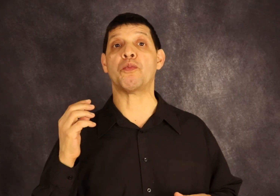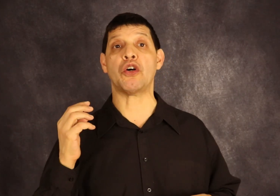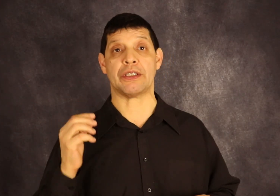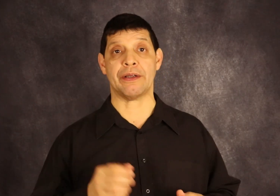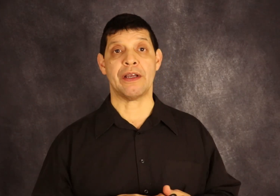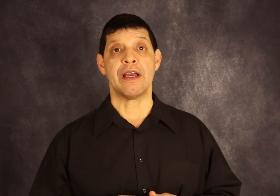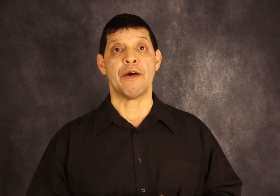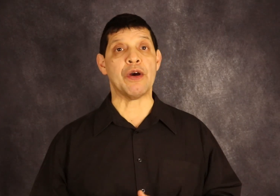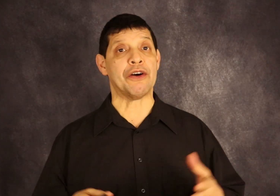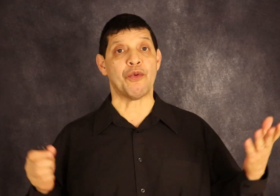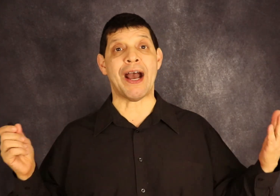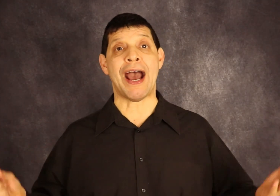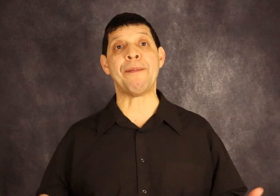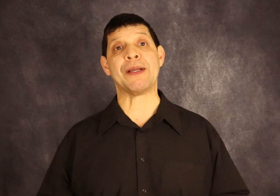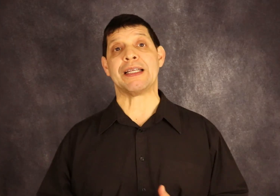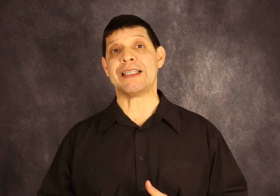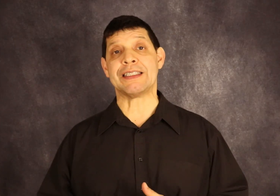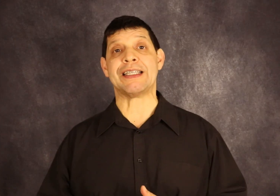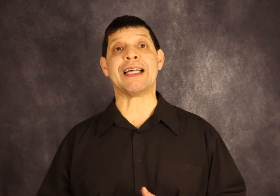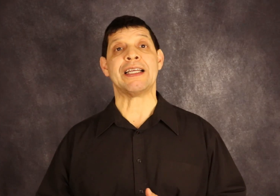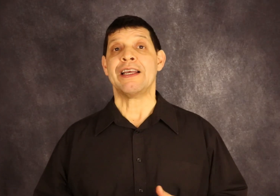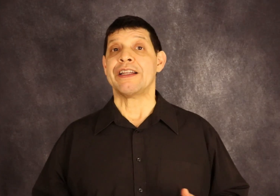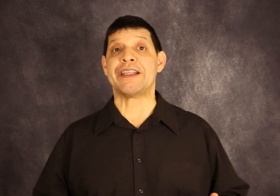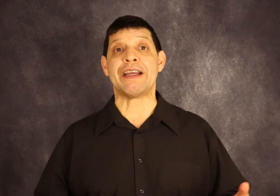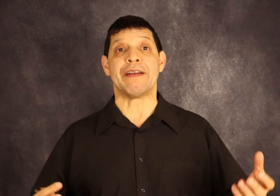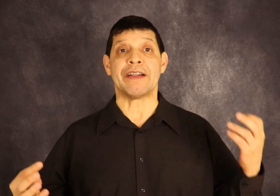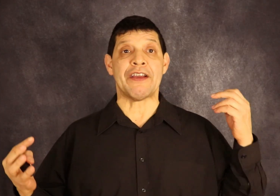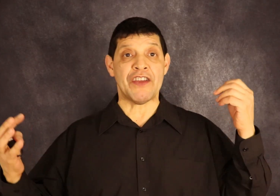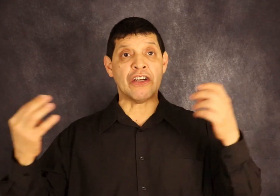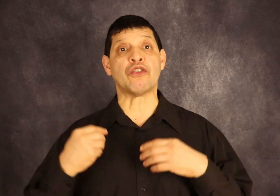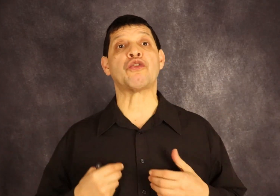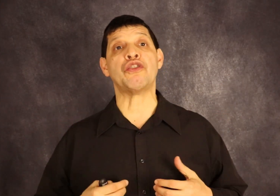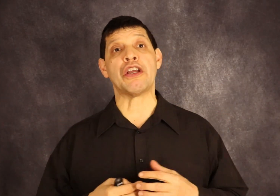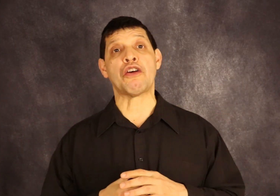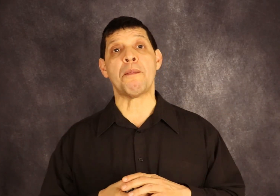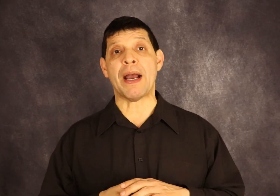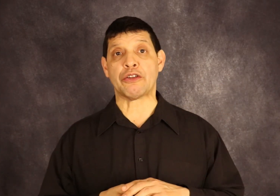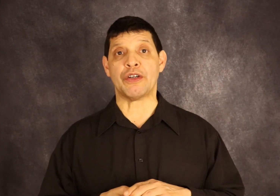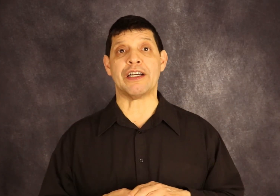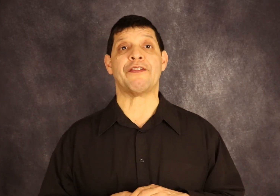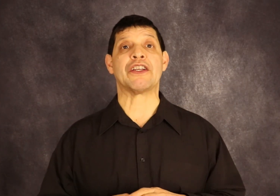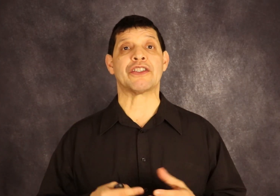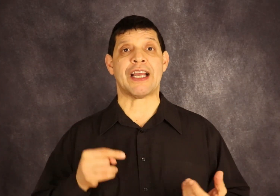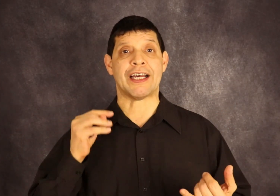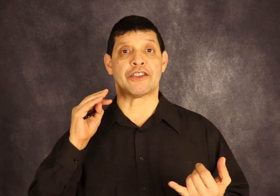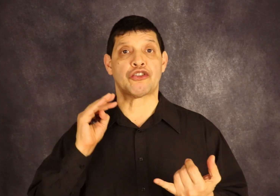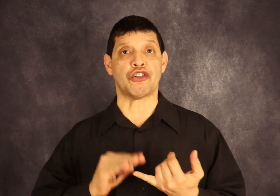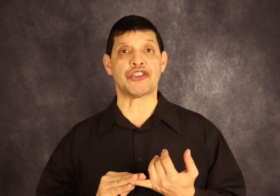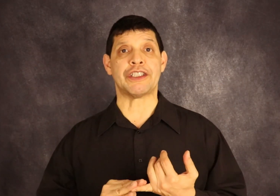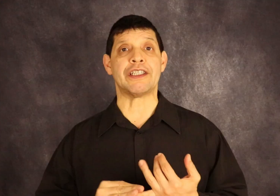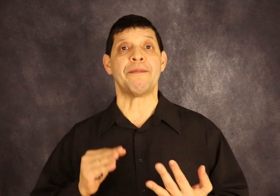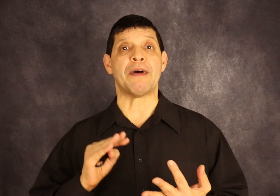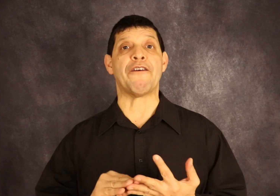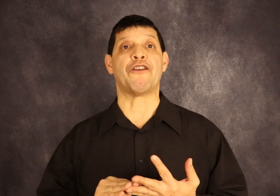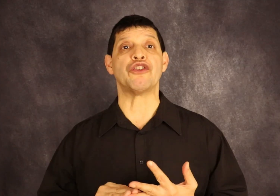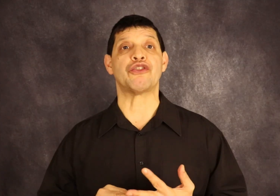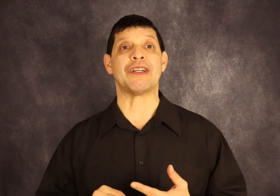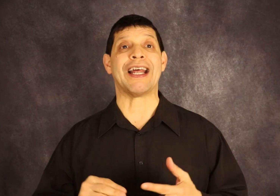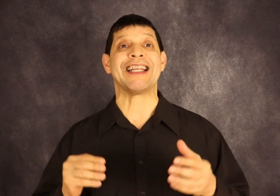money. Well, what happened is that the vehicle couldn't come back to Earth because it had thruster malfunction and